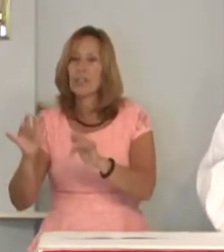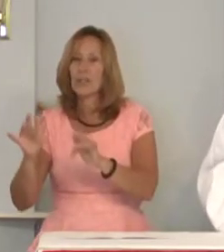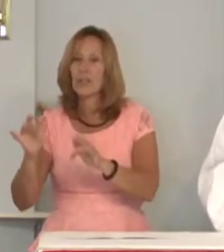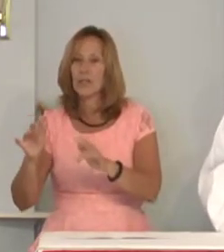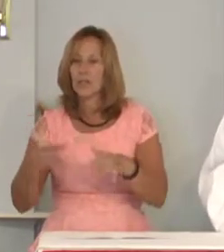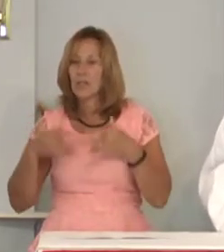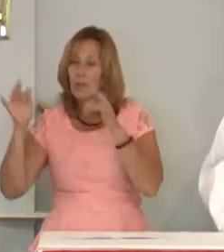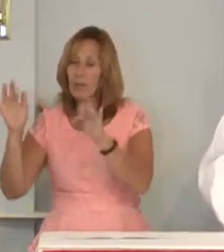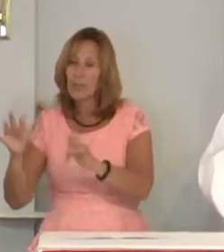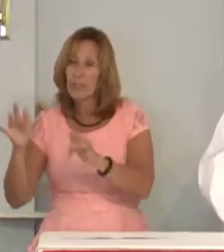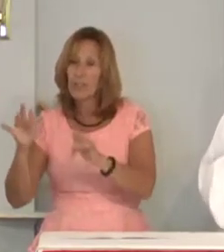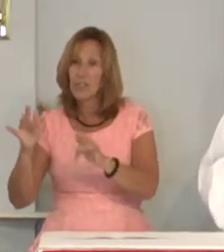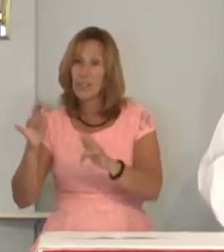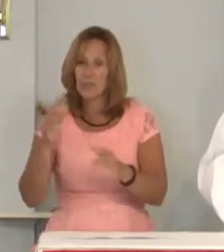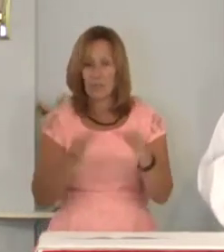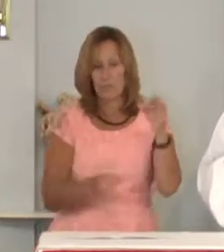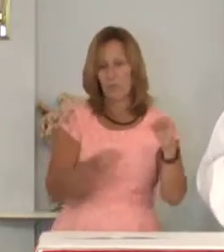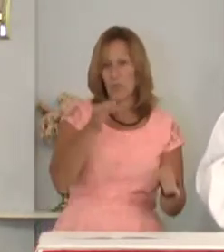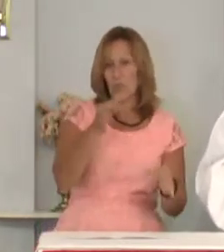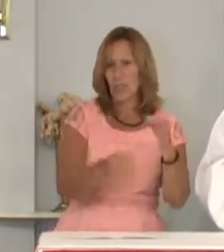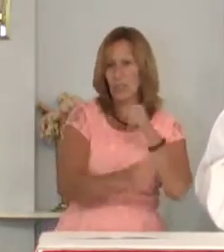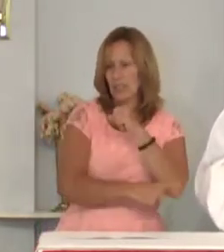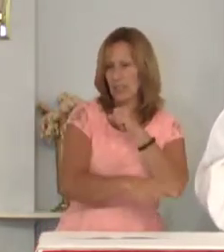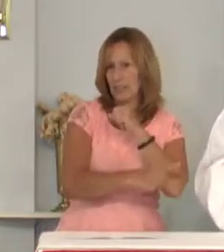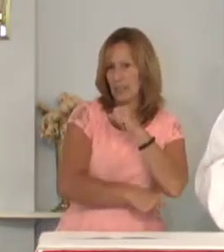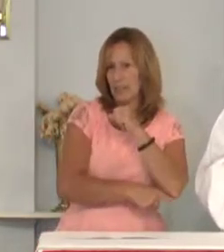Mercy justice.